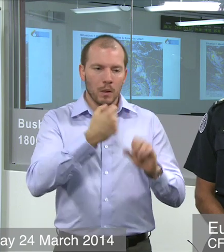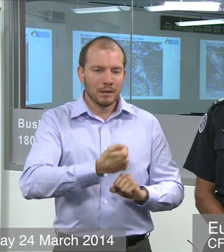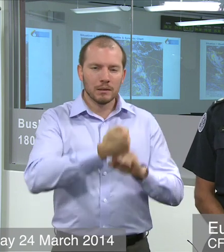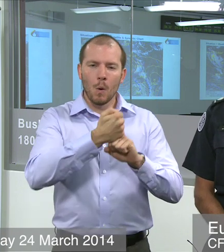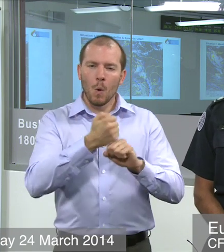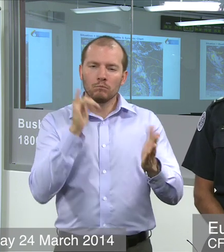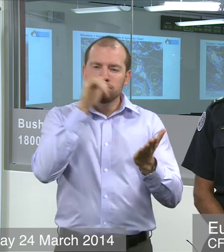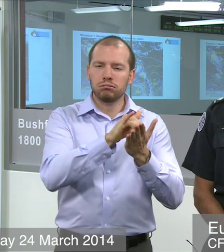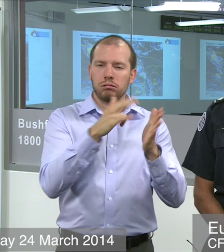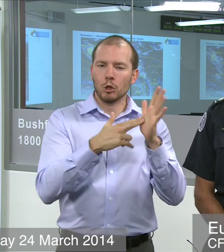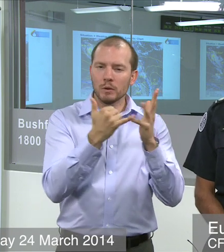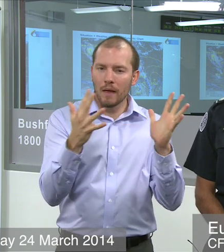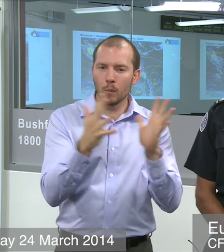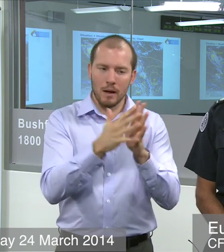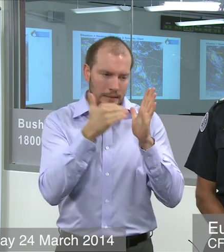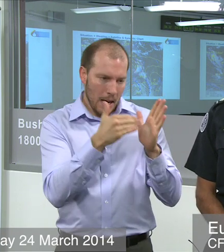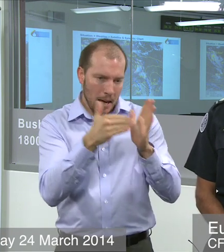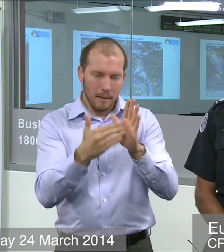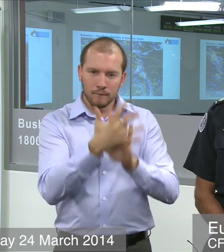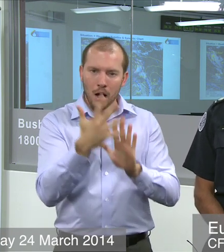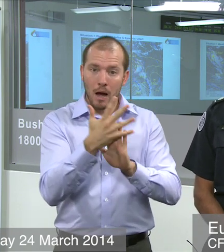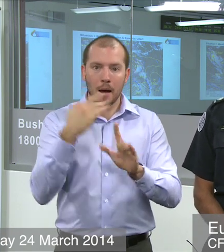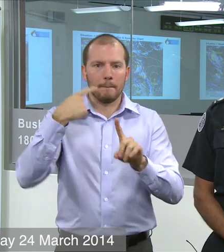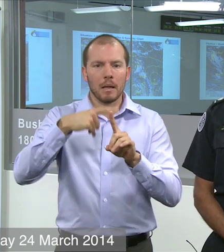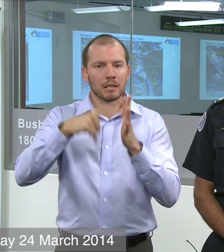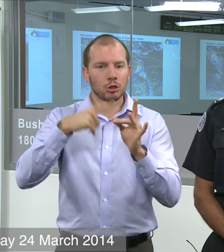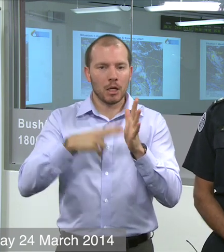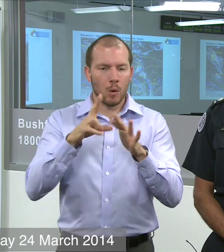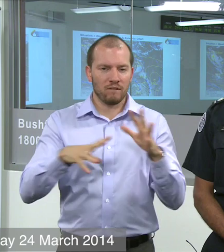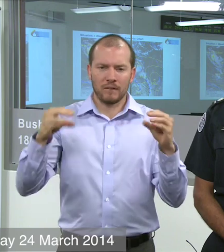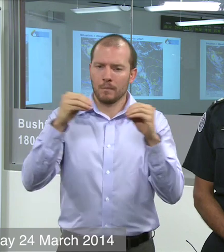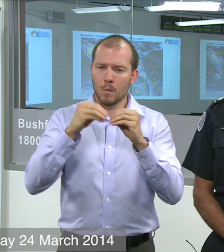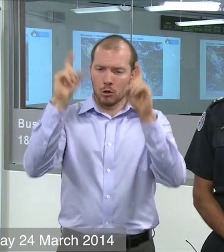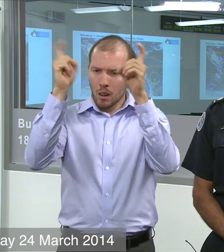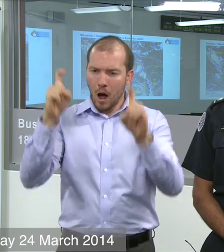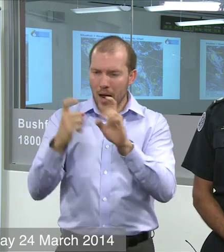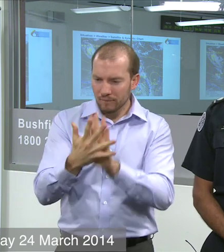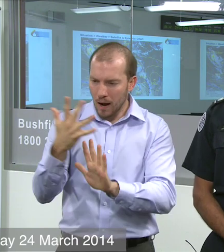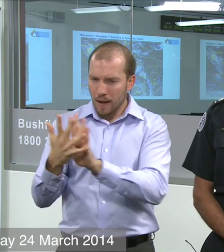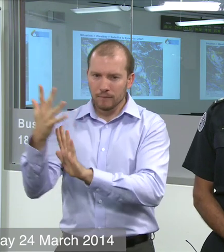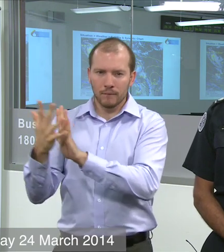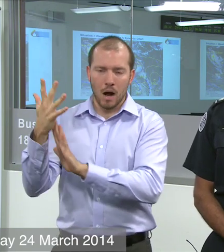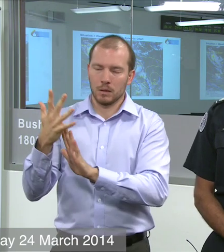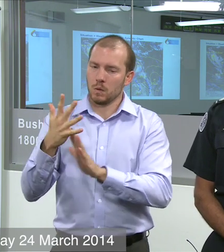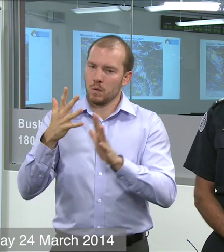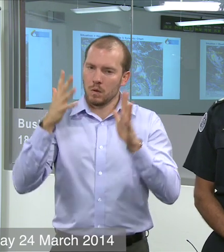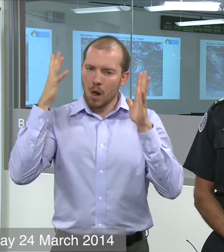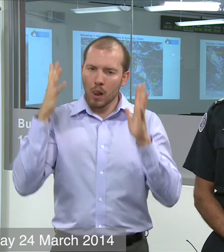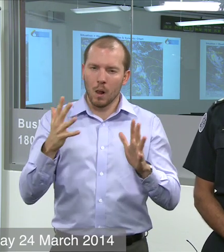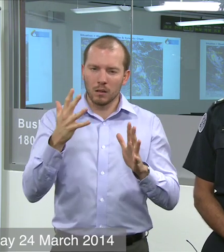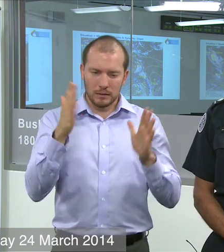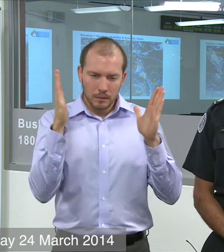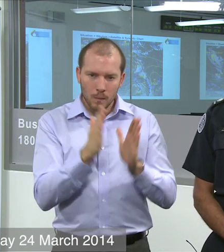Wales and then during both January and February, significant lightning fires and lots and lots of small